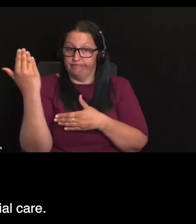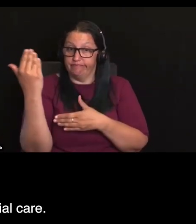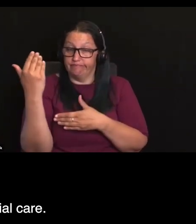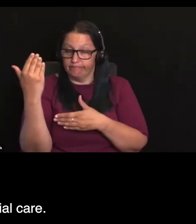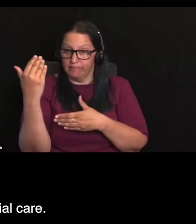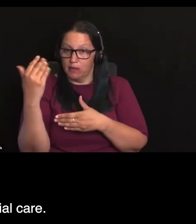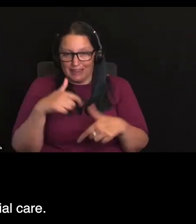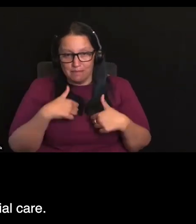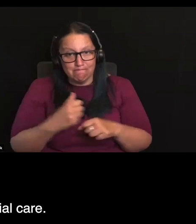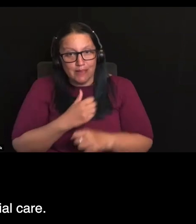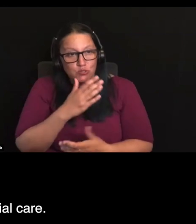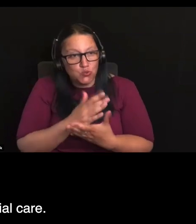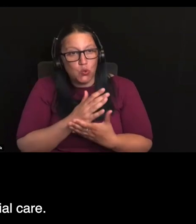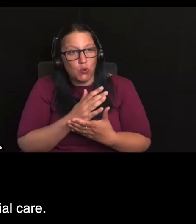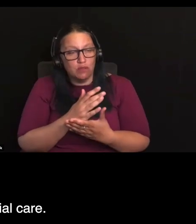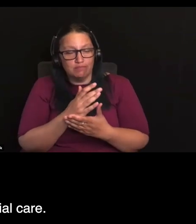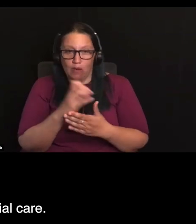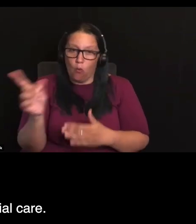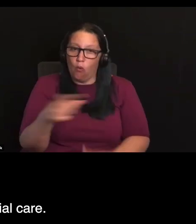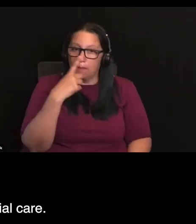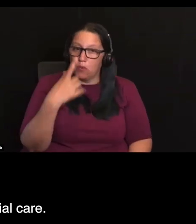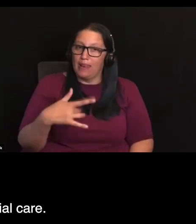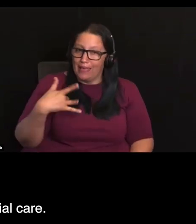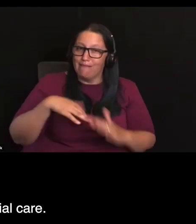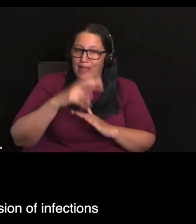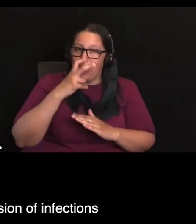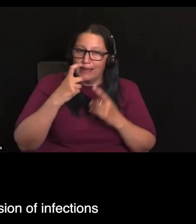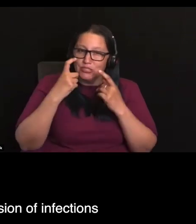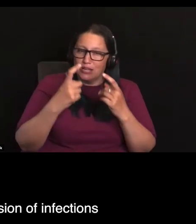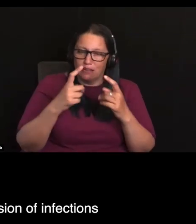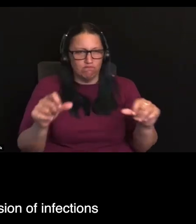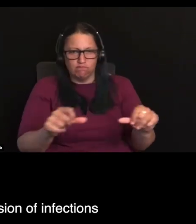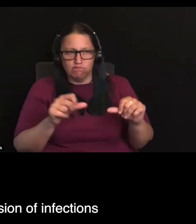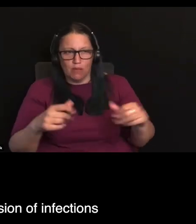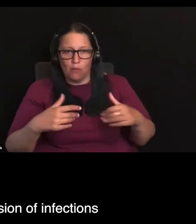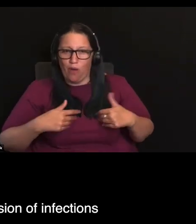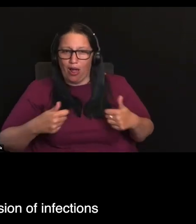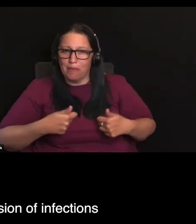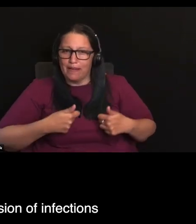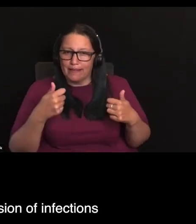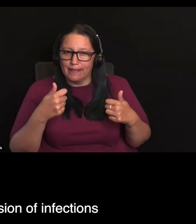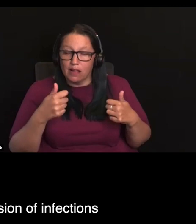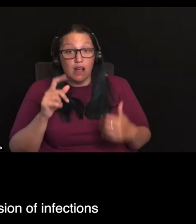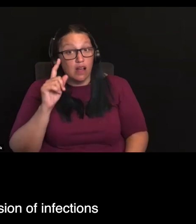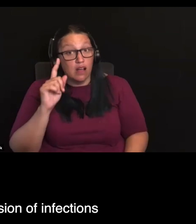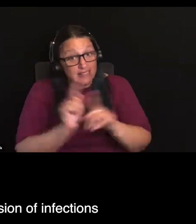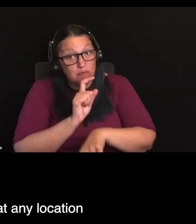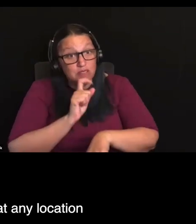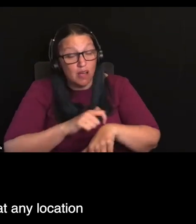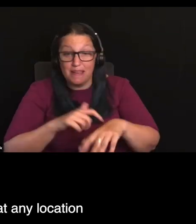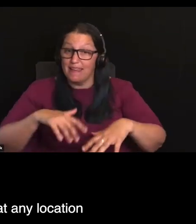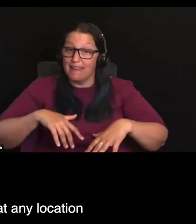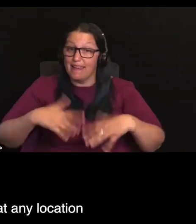that are living in residential care. But recognising that the transmission of infections